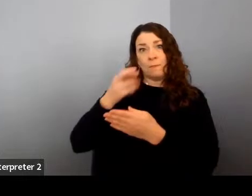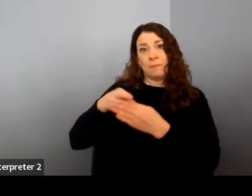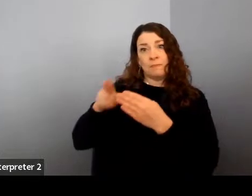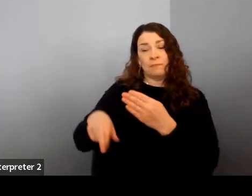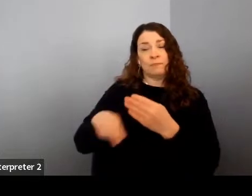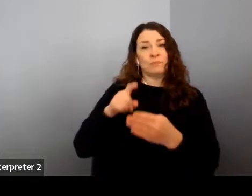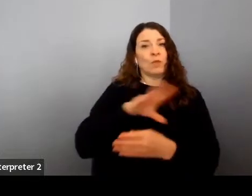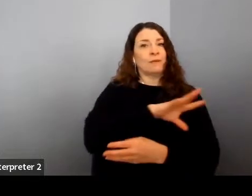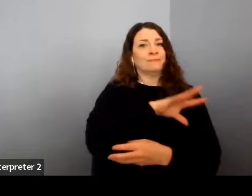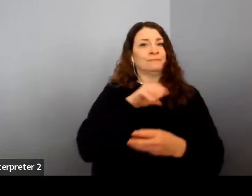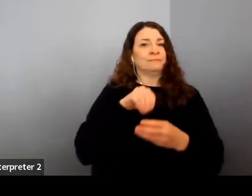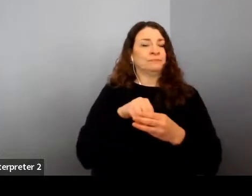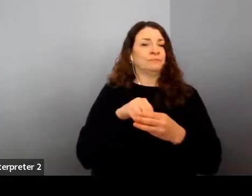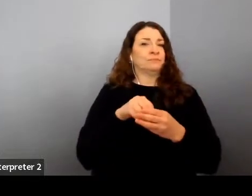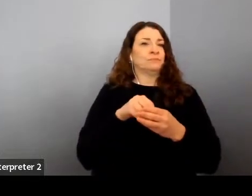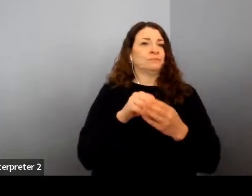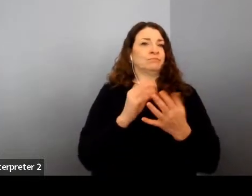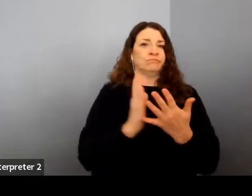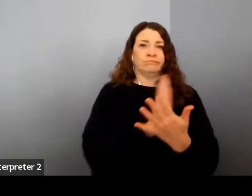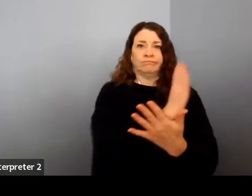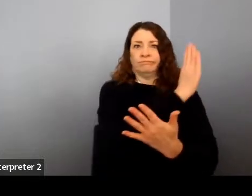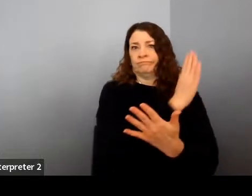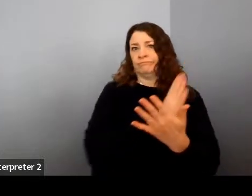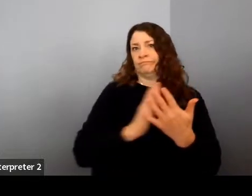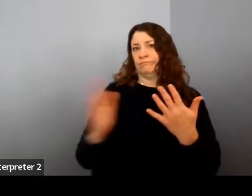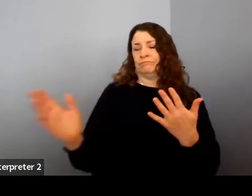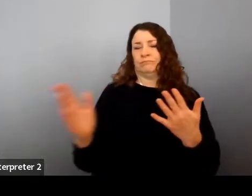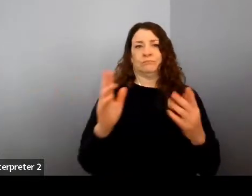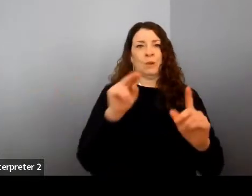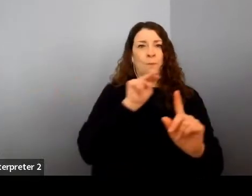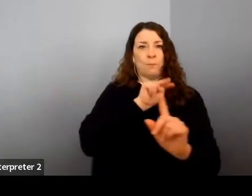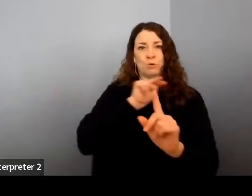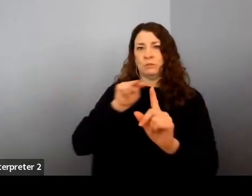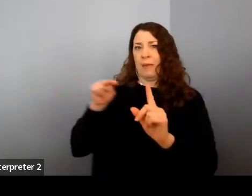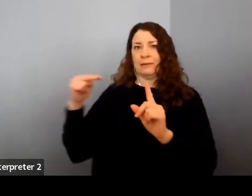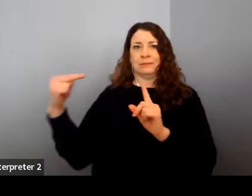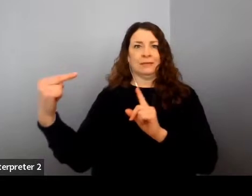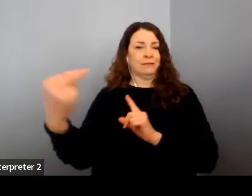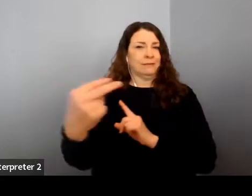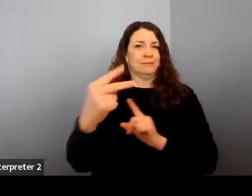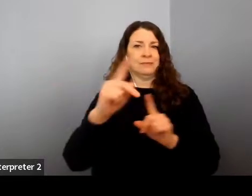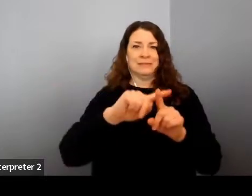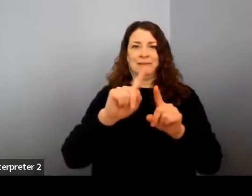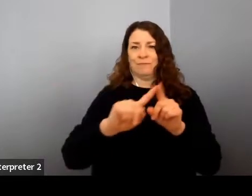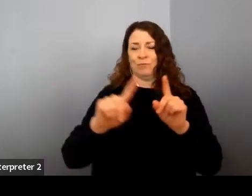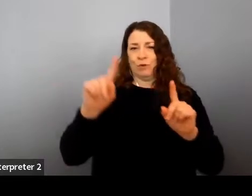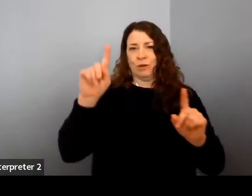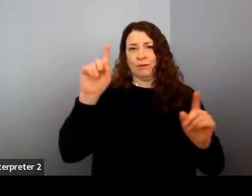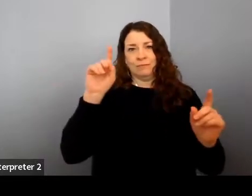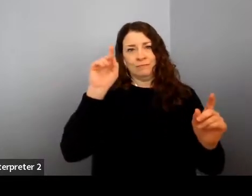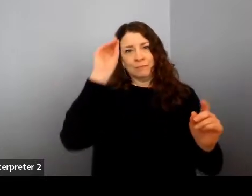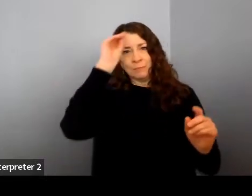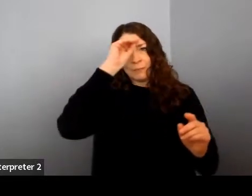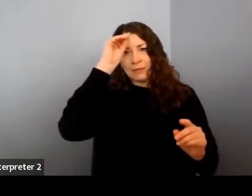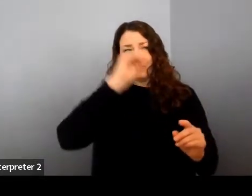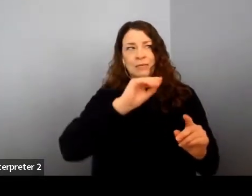are including the broadest possible set of perspectives. That's just being smart and being thorough. And so I think with this conversation,